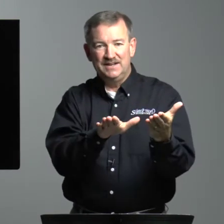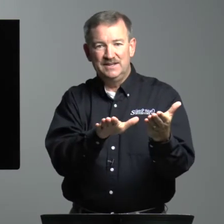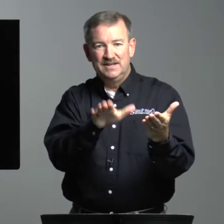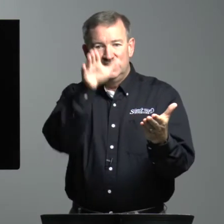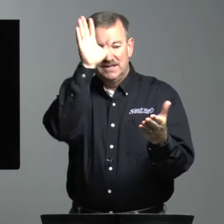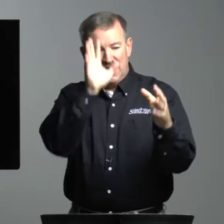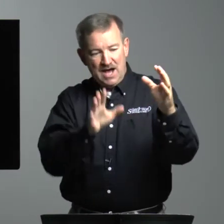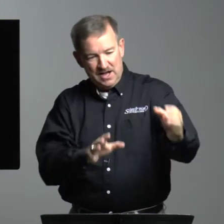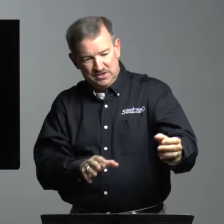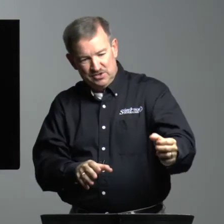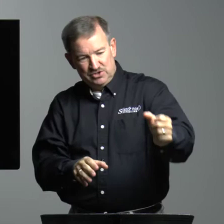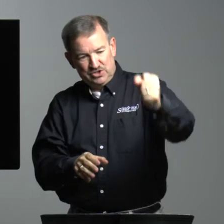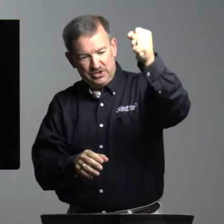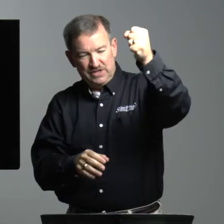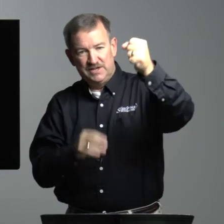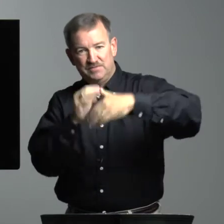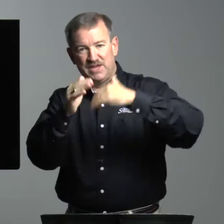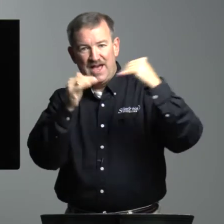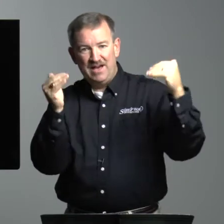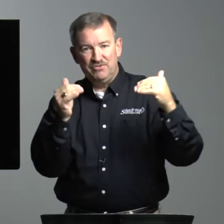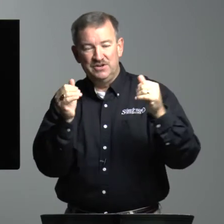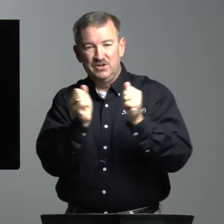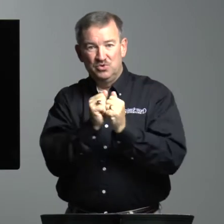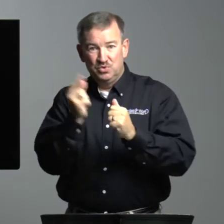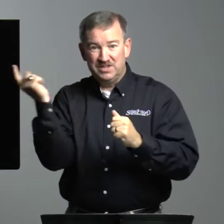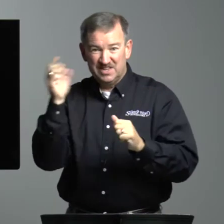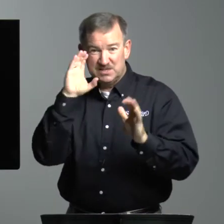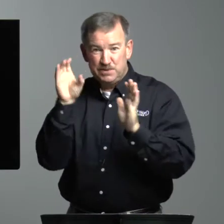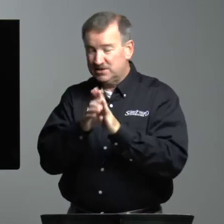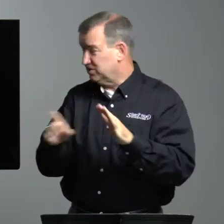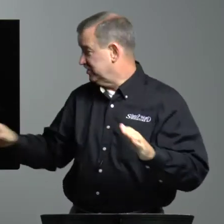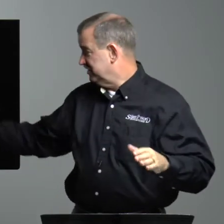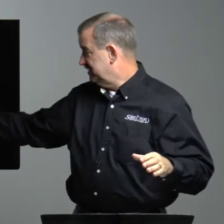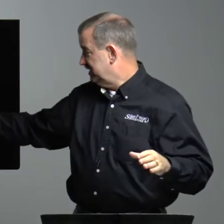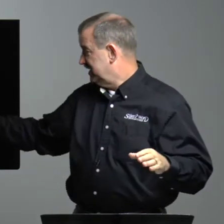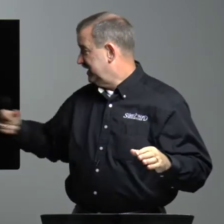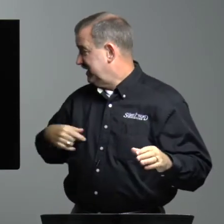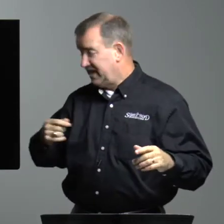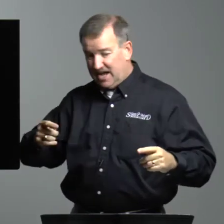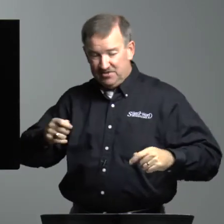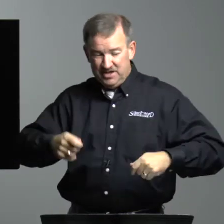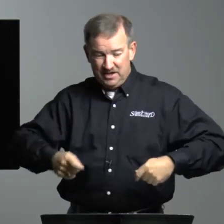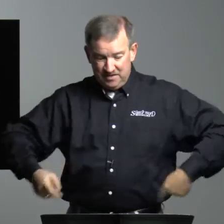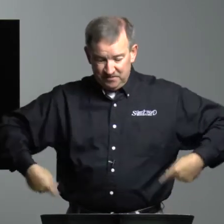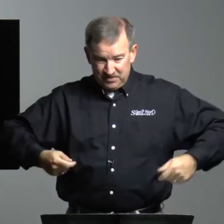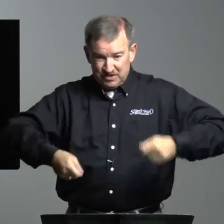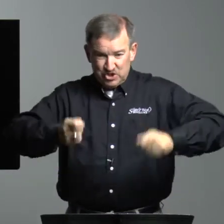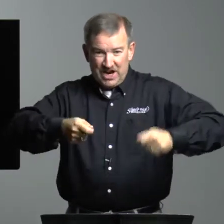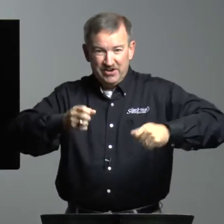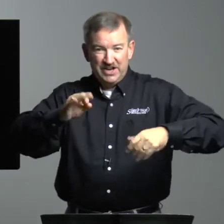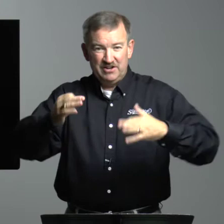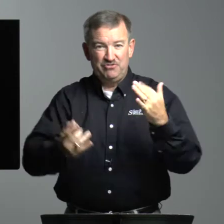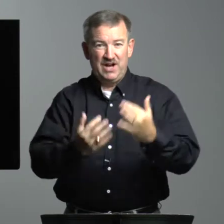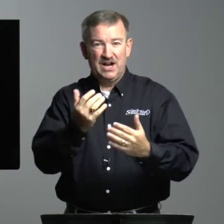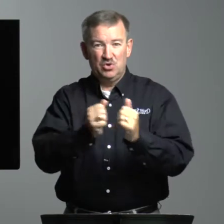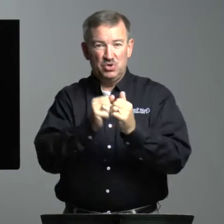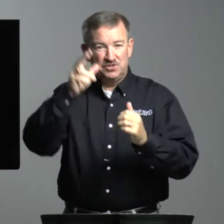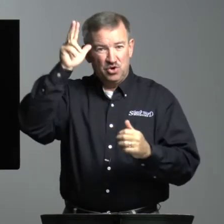God took him to heaven with this picture. He had the chariot of fire with the